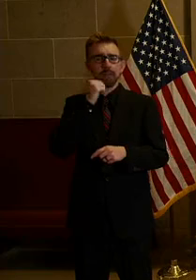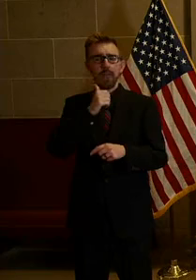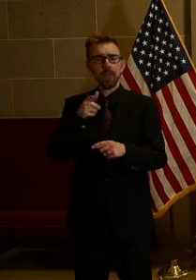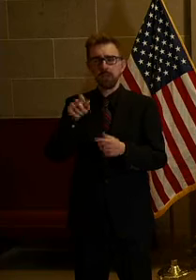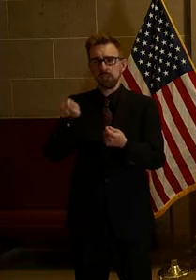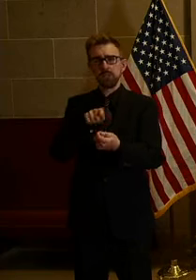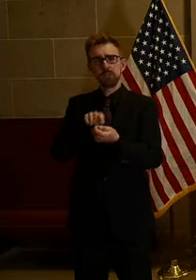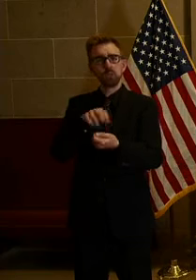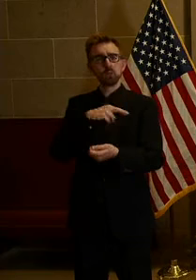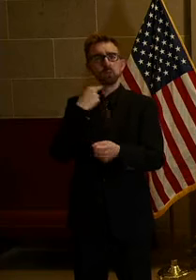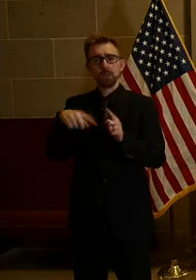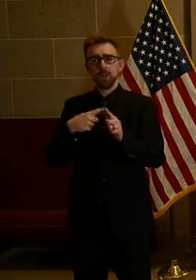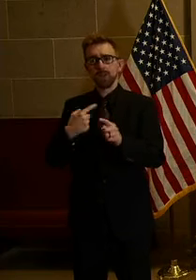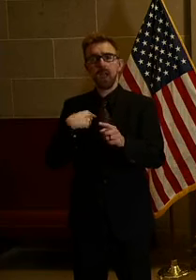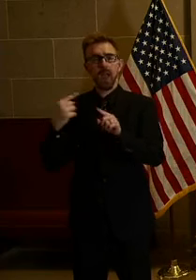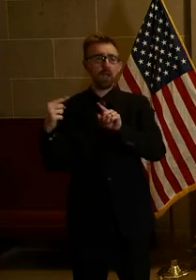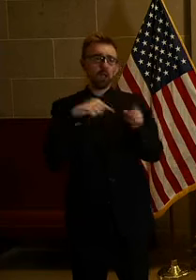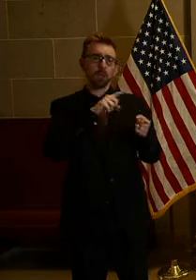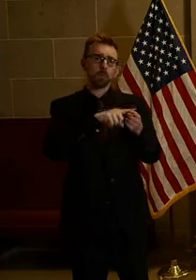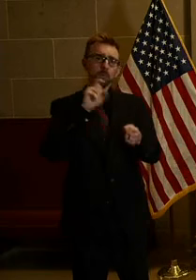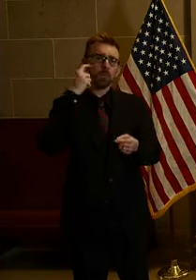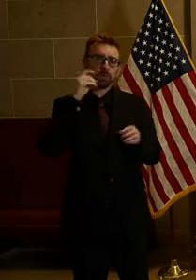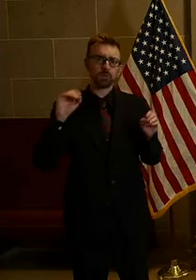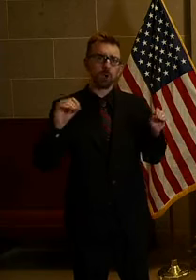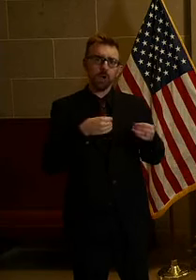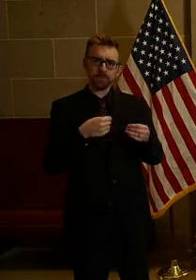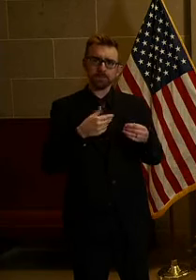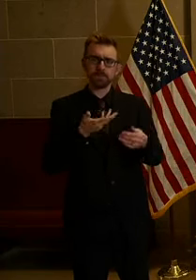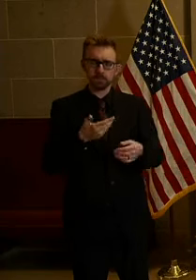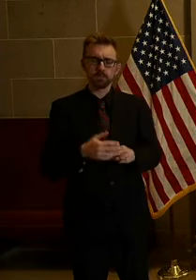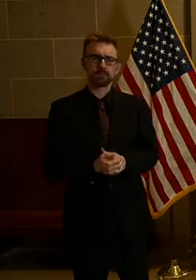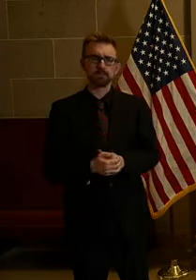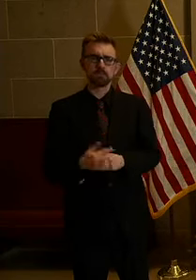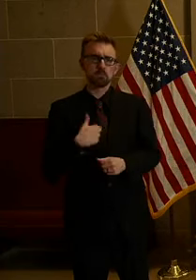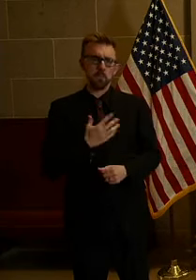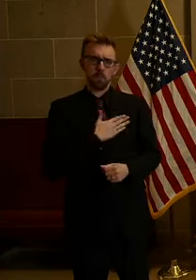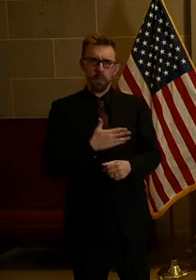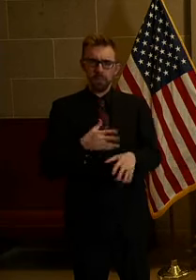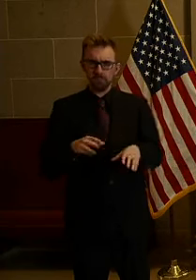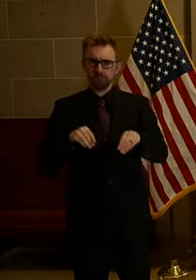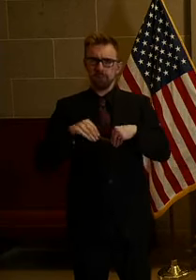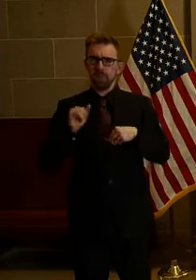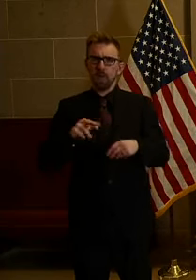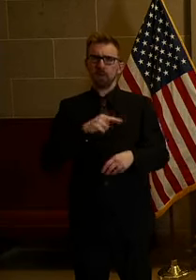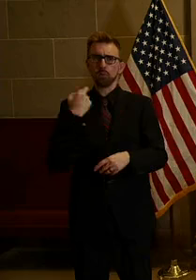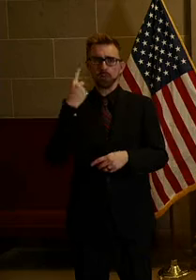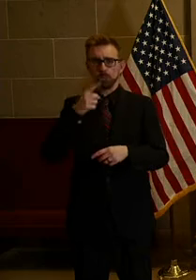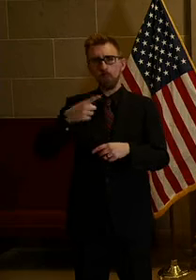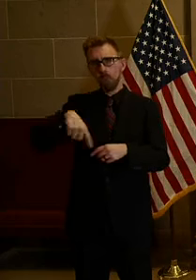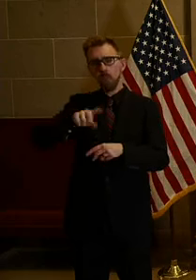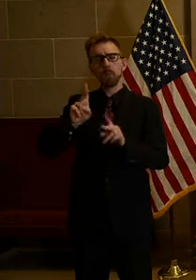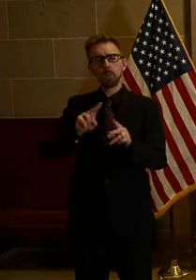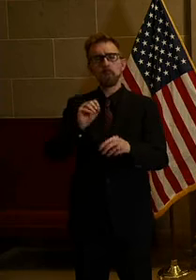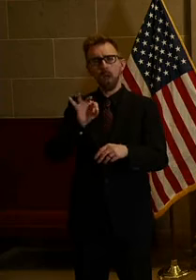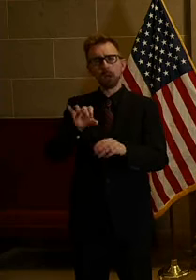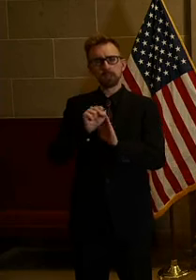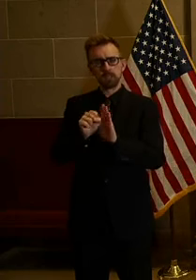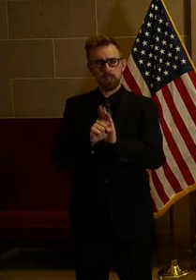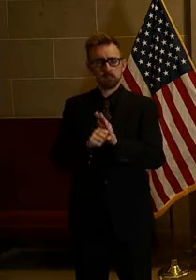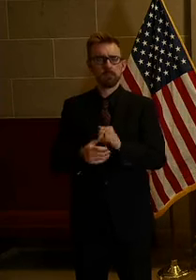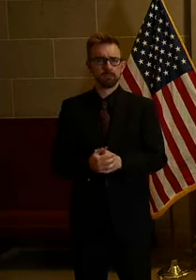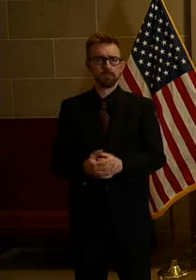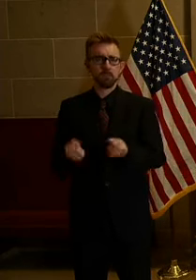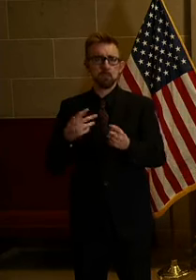a certain amount of risk when I come to the governor's office. But you know, I'm willing to take that for the people of the state. And I think there's a lot of other people out there